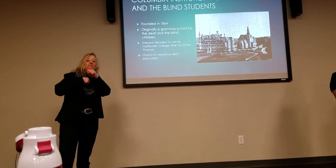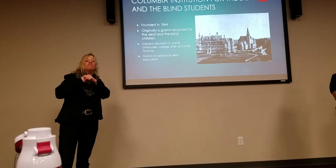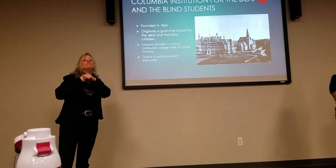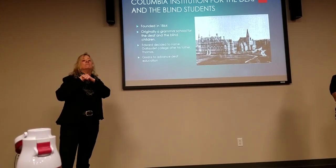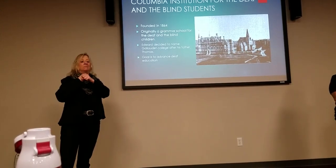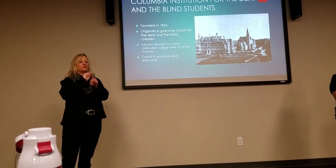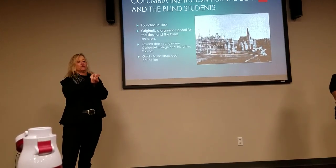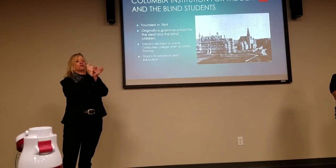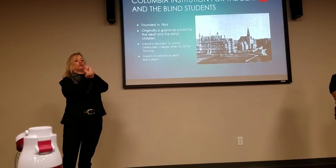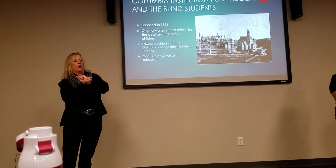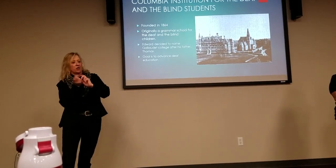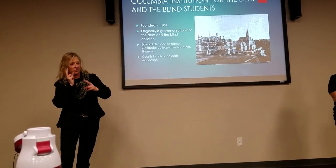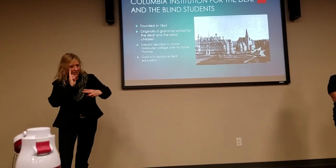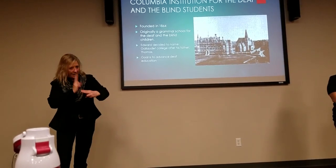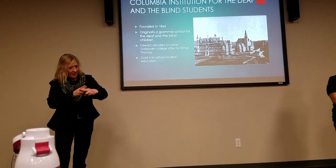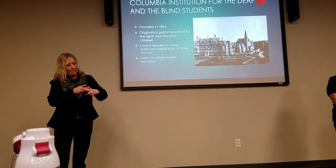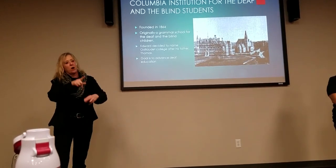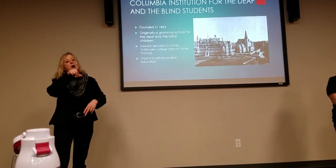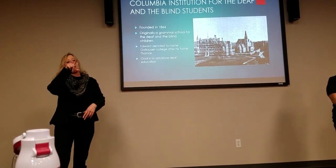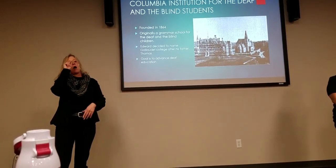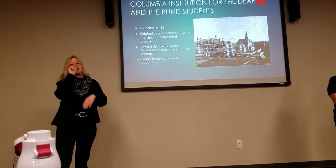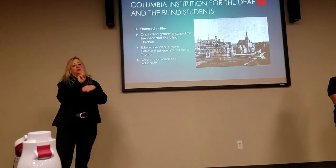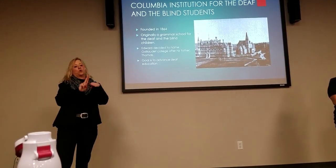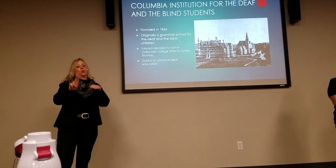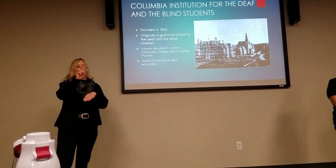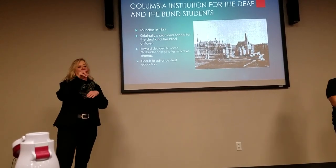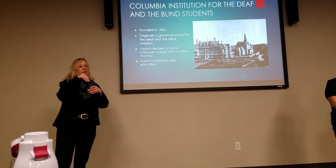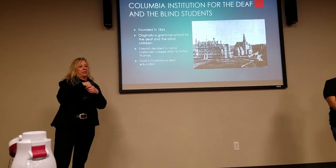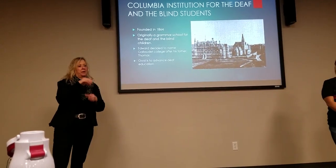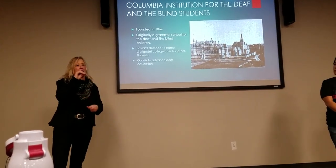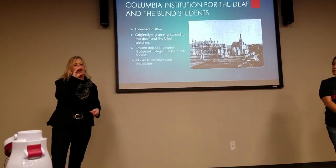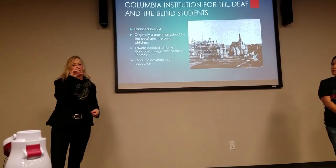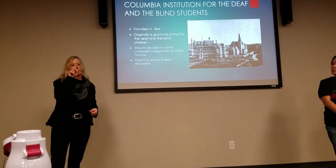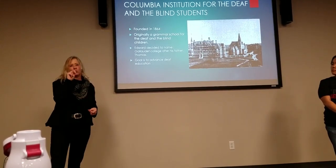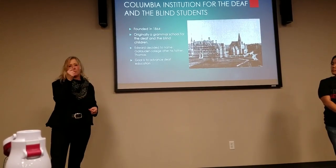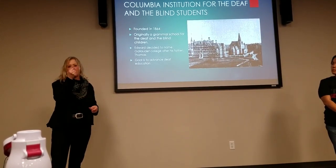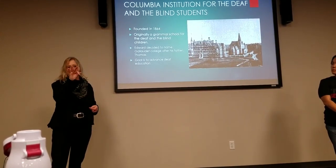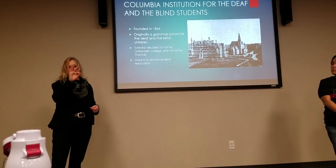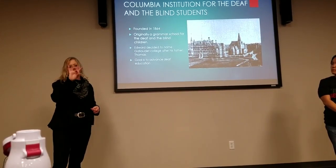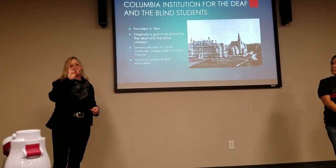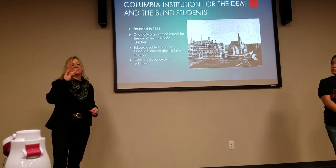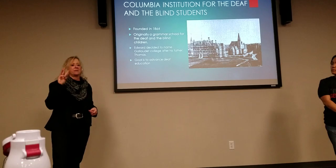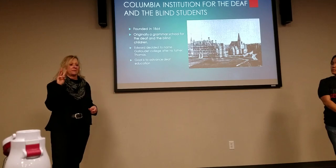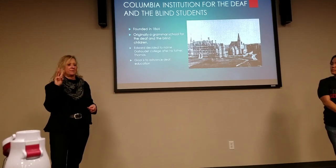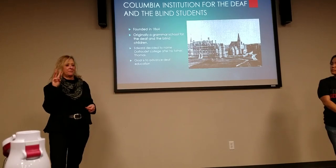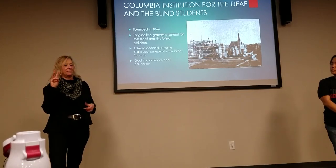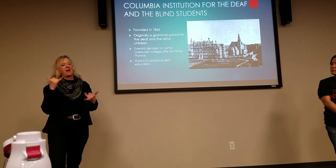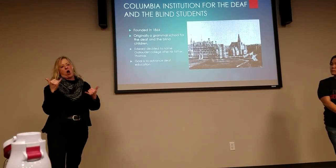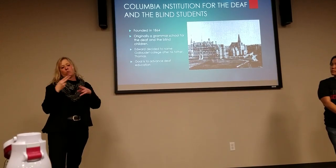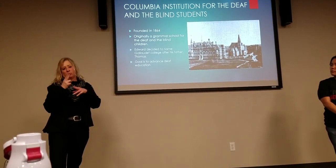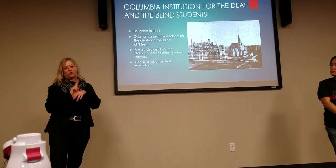for many years. Finally changed their name to Gallaudet University in October of 1986.